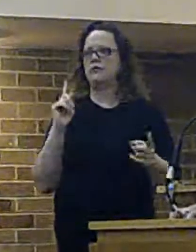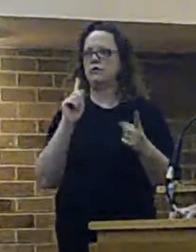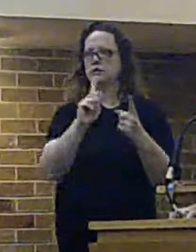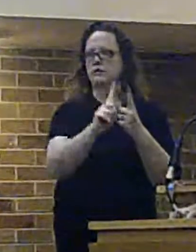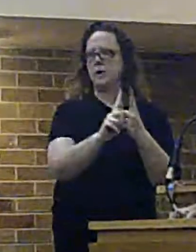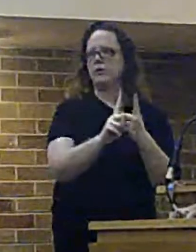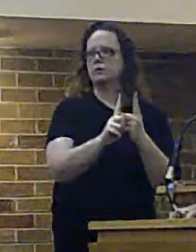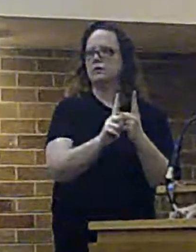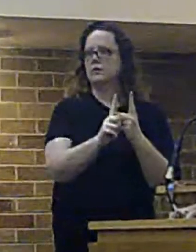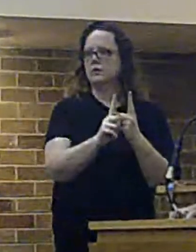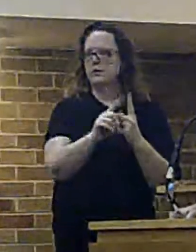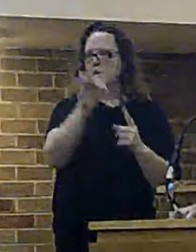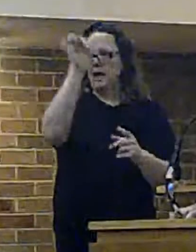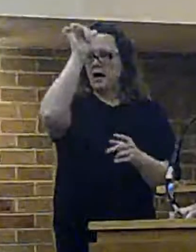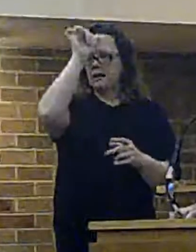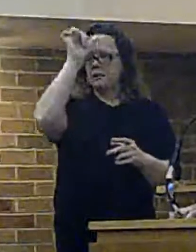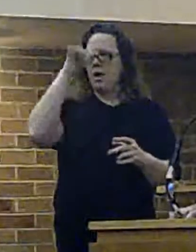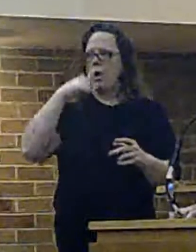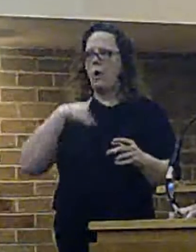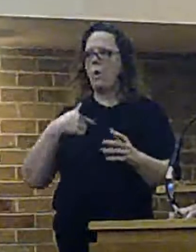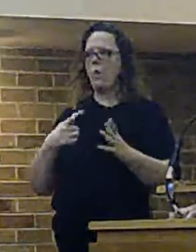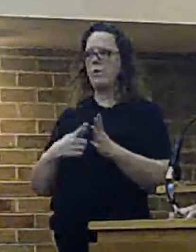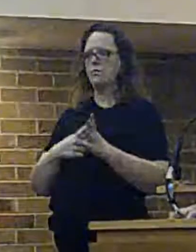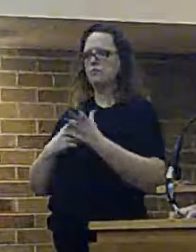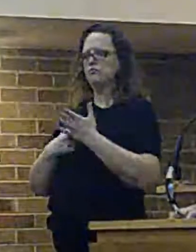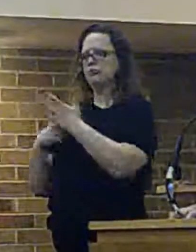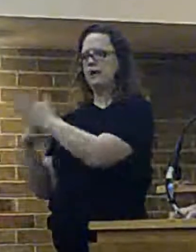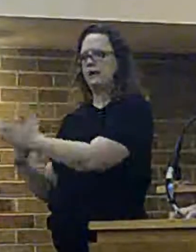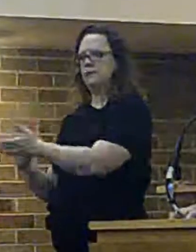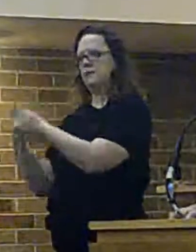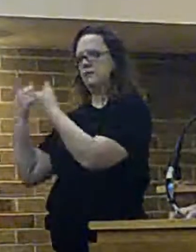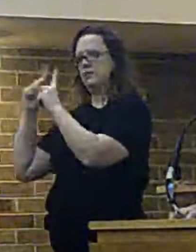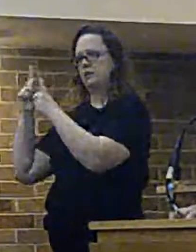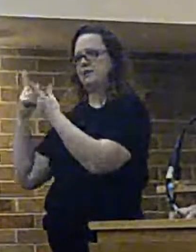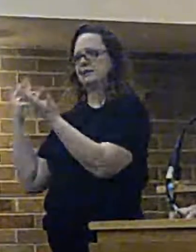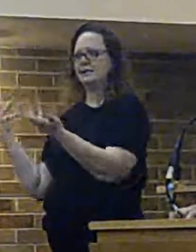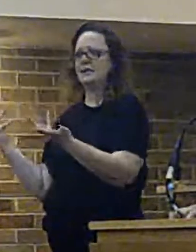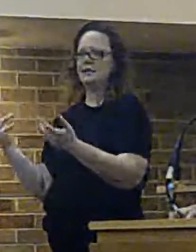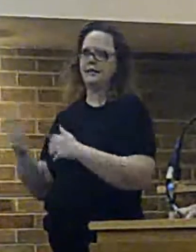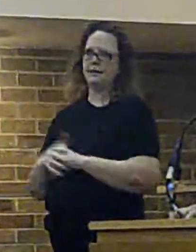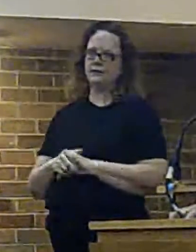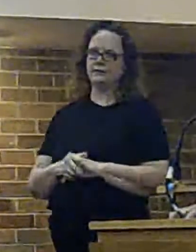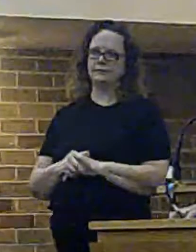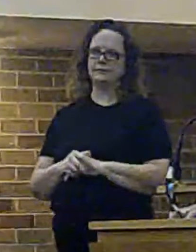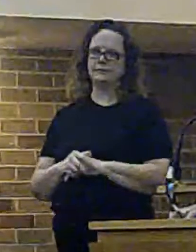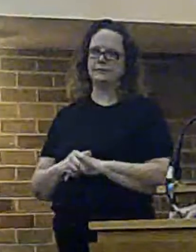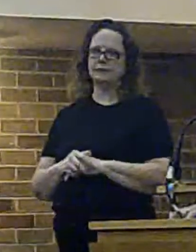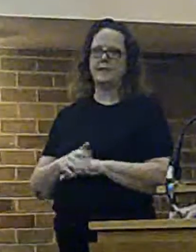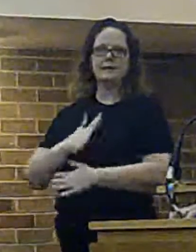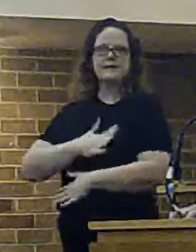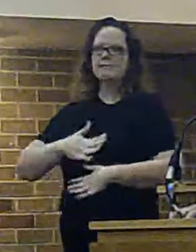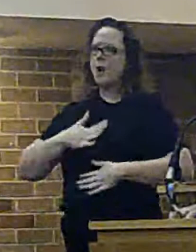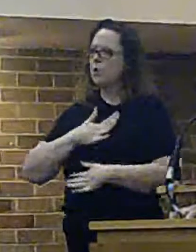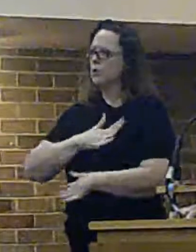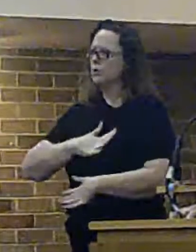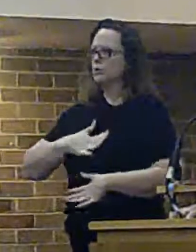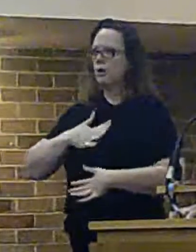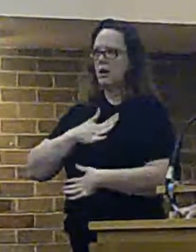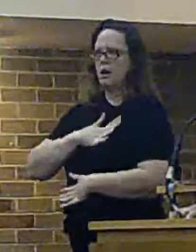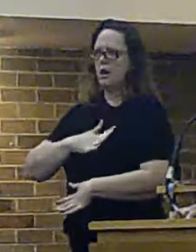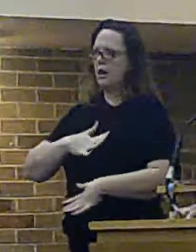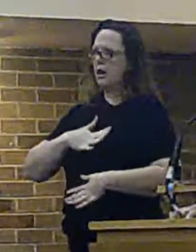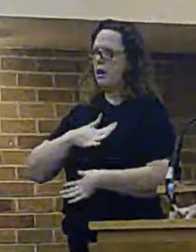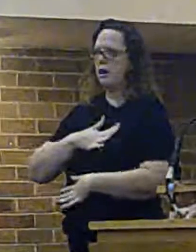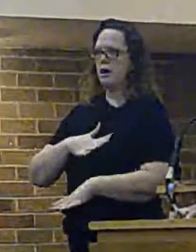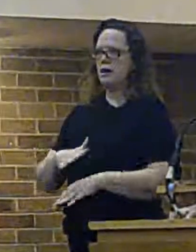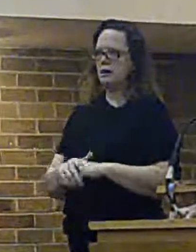knowingly would have recommended to the authority occurred. Okay, that's not emotional blackmail. That